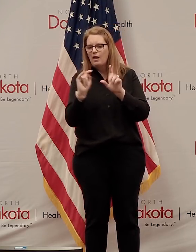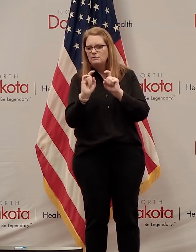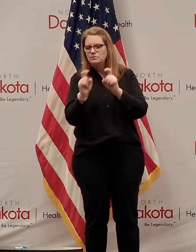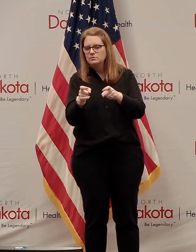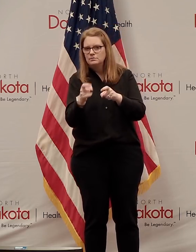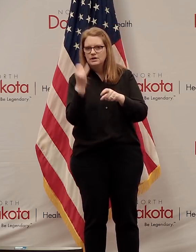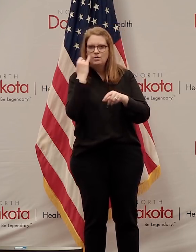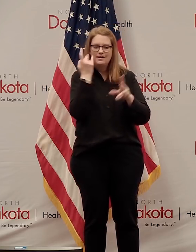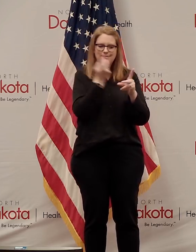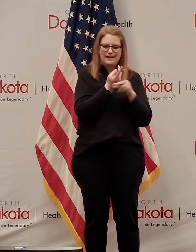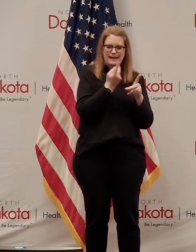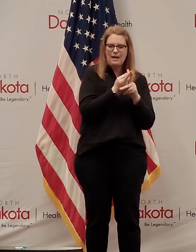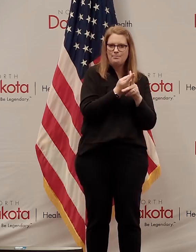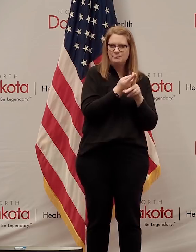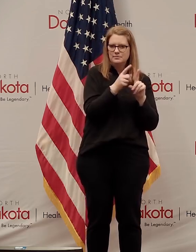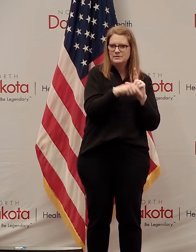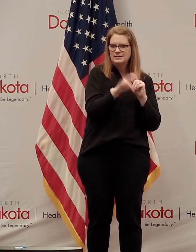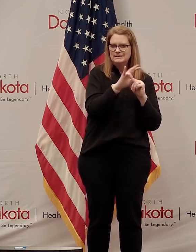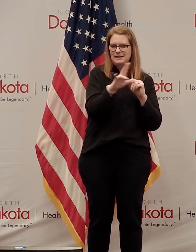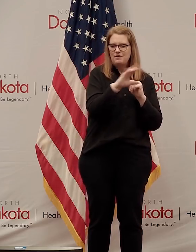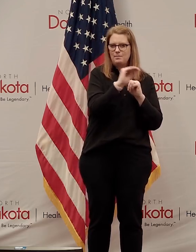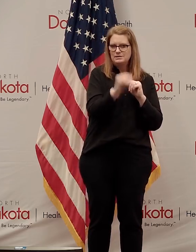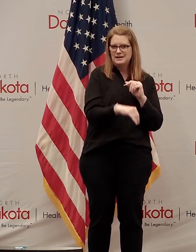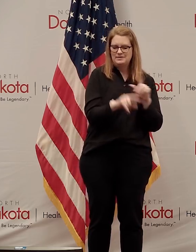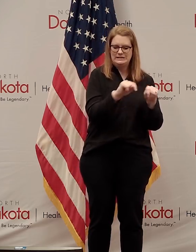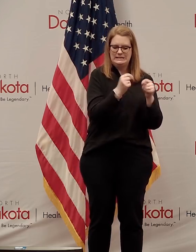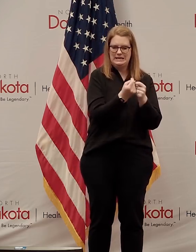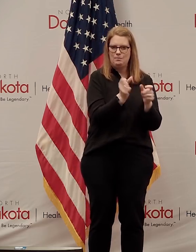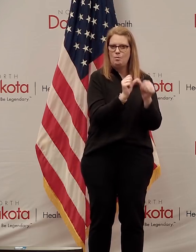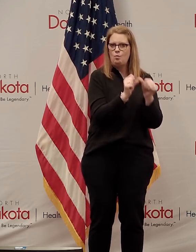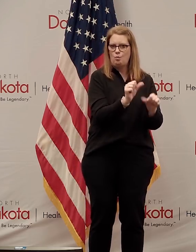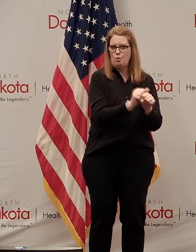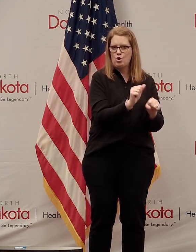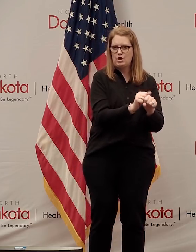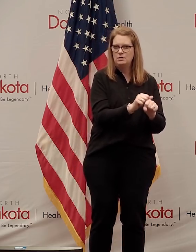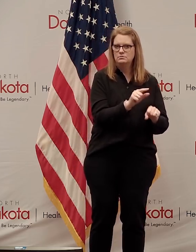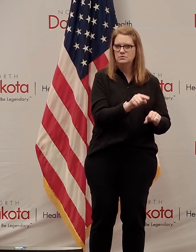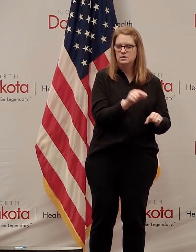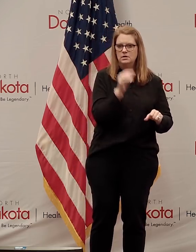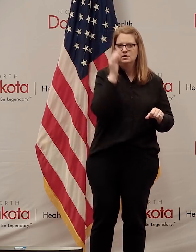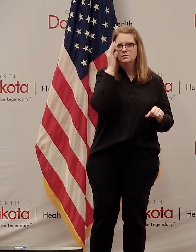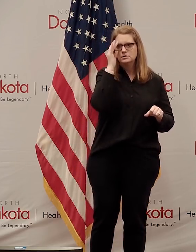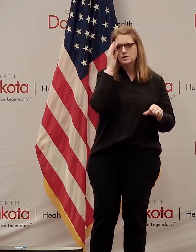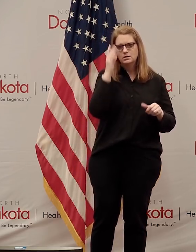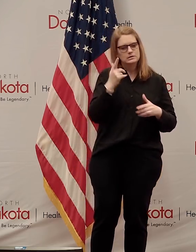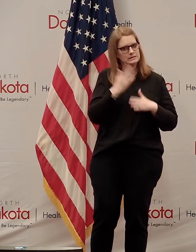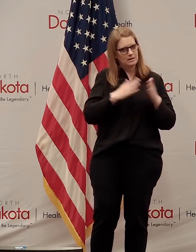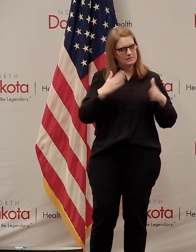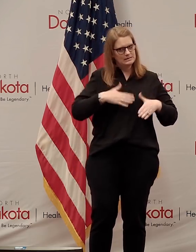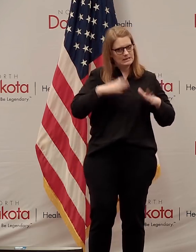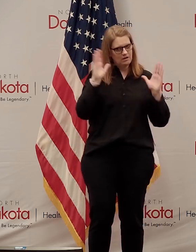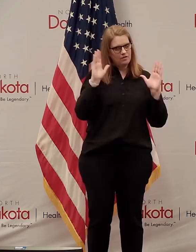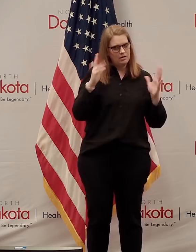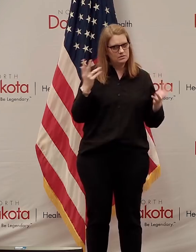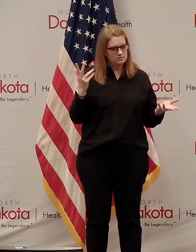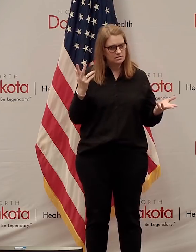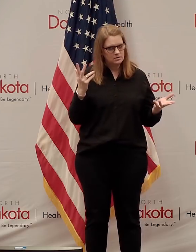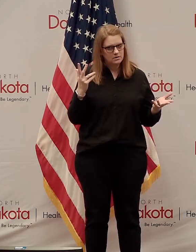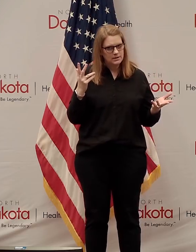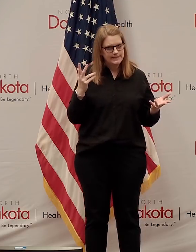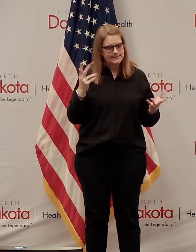team, 75% of their team working. So there's been some sacrifice, but there's also been